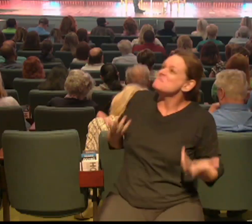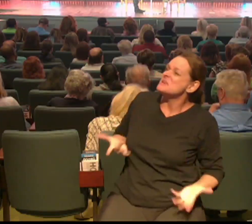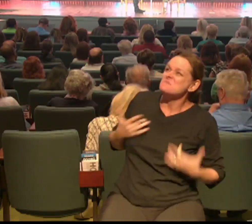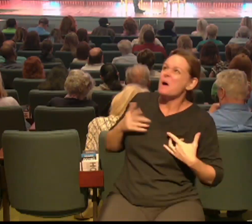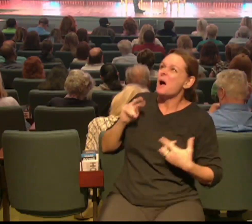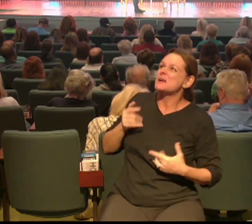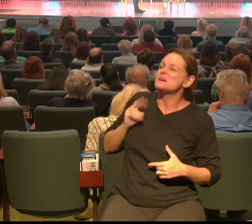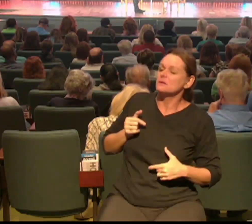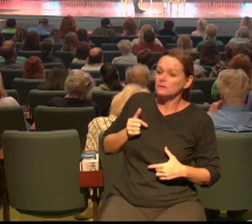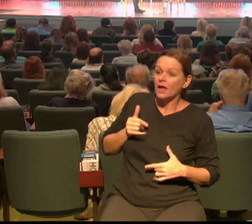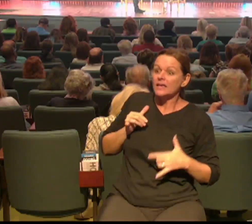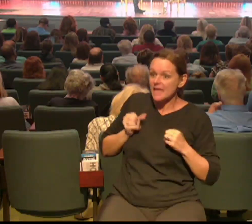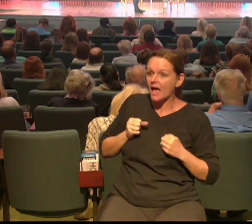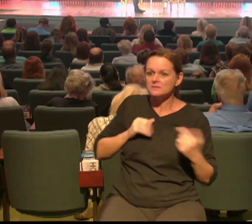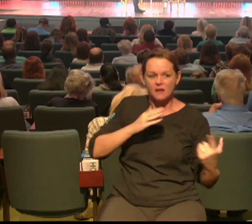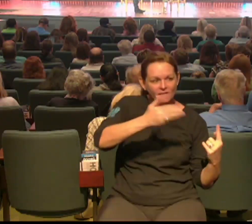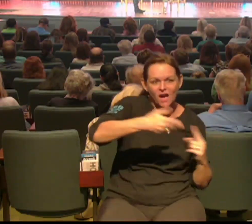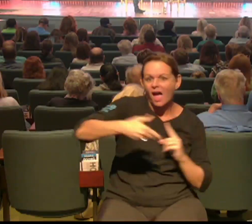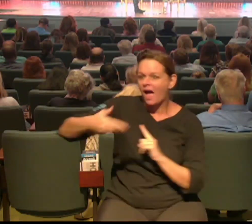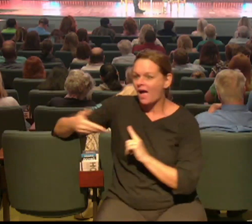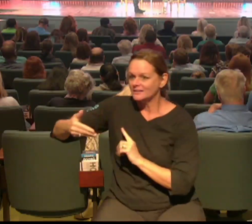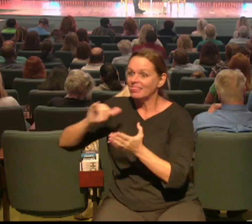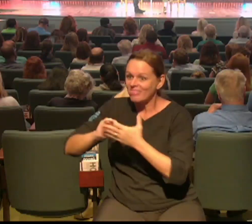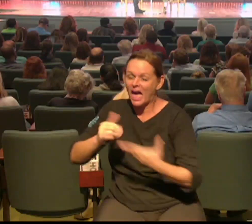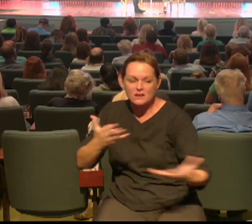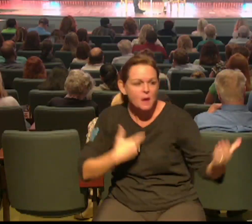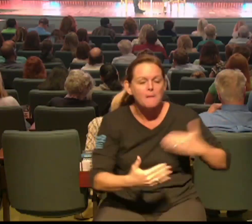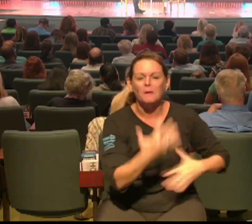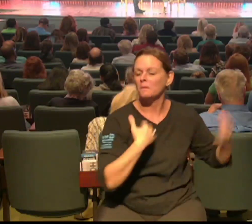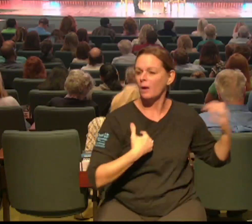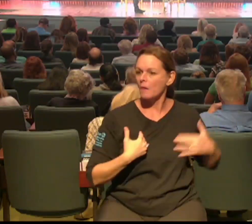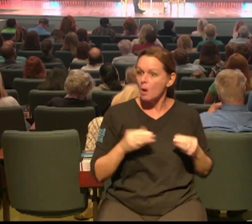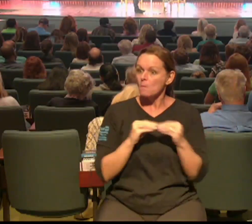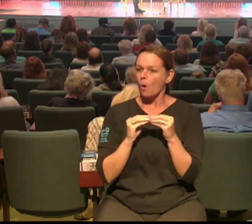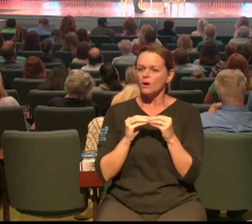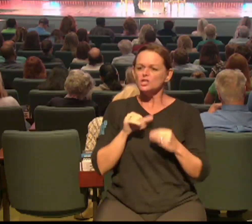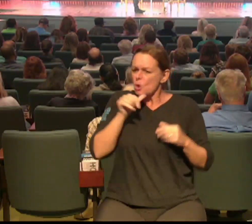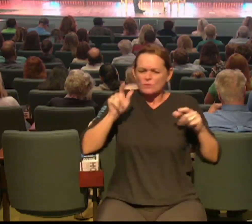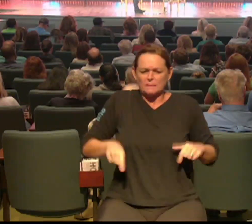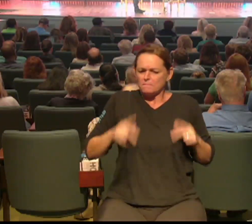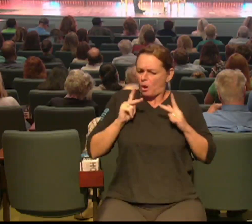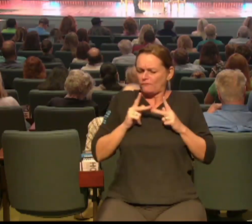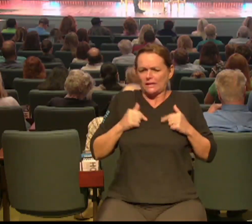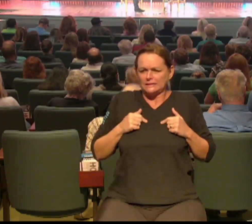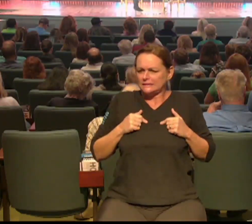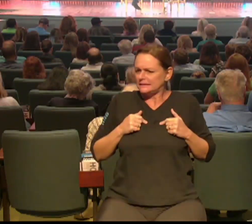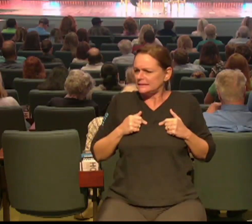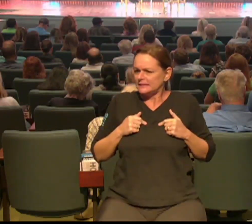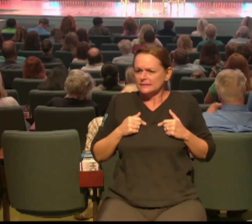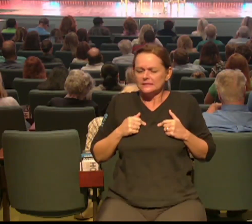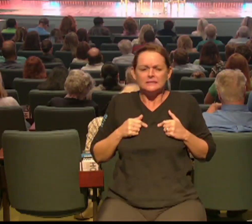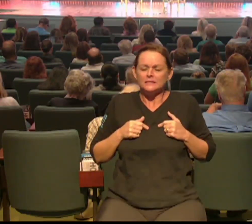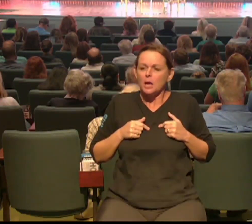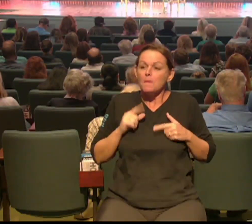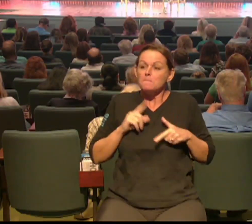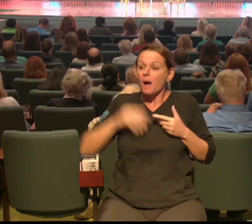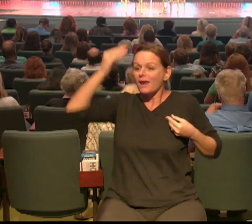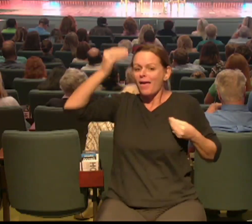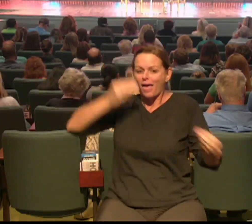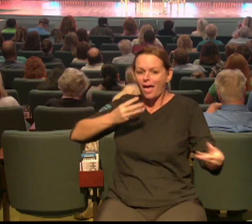out is what qualifies us to be the best messenger you don't have to be perfect you don't have to have it all together but I want you to